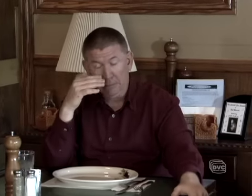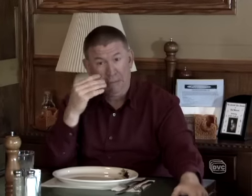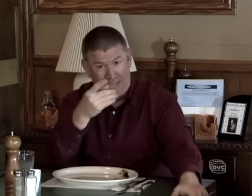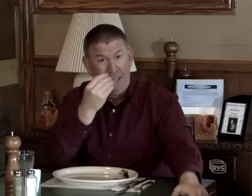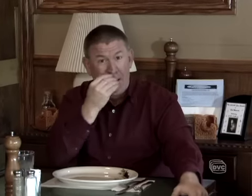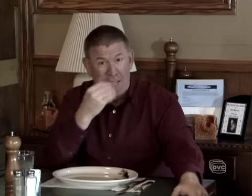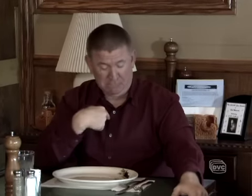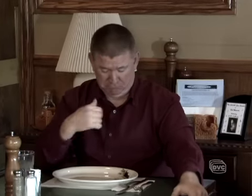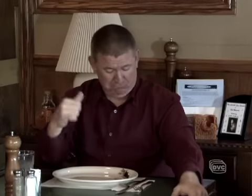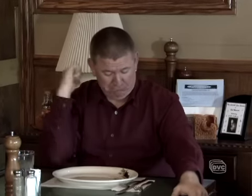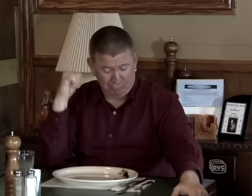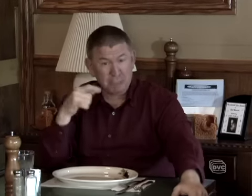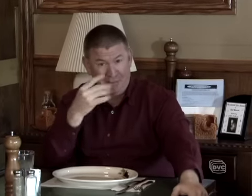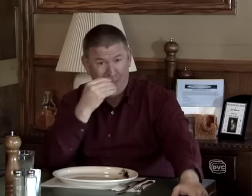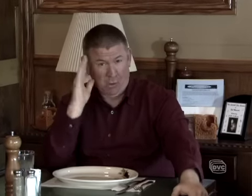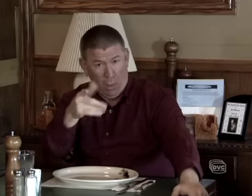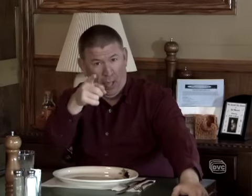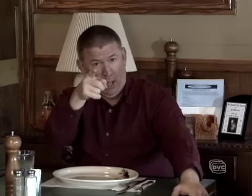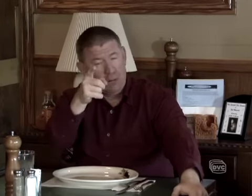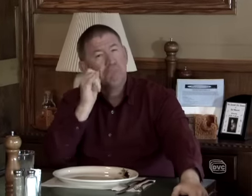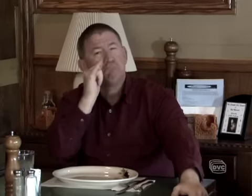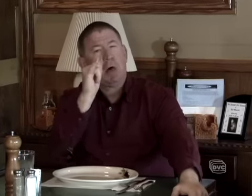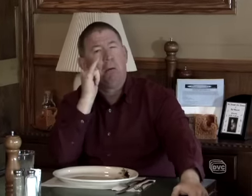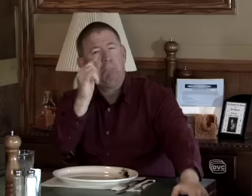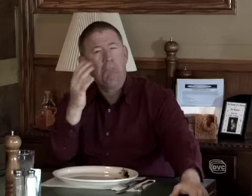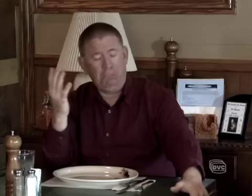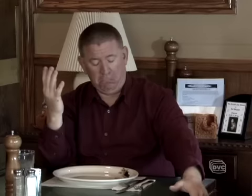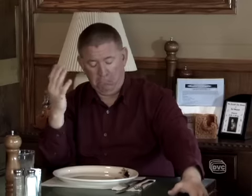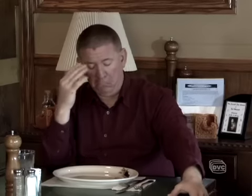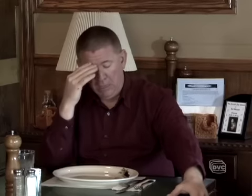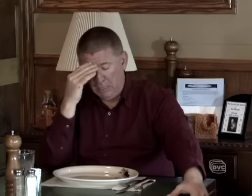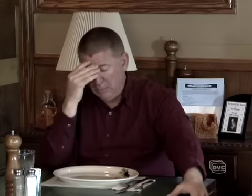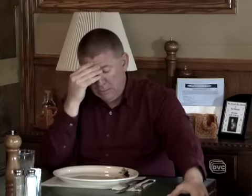You think I'm going eat off that plate? No way. You wouldn't do it either, would you?